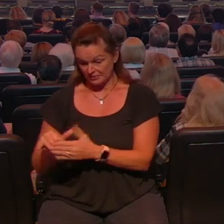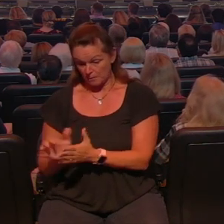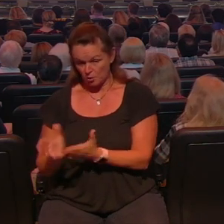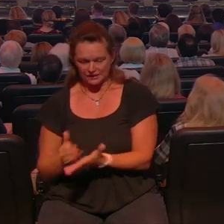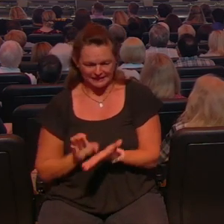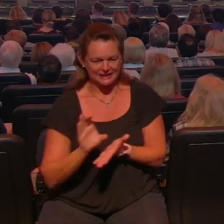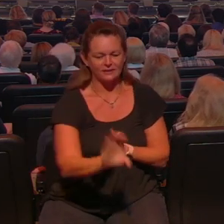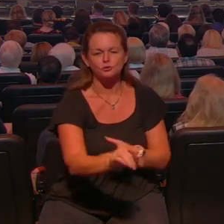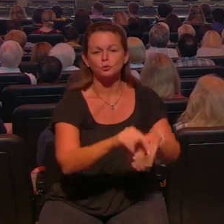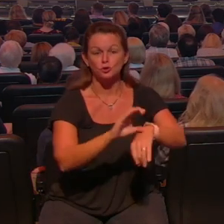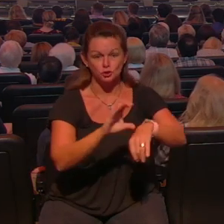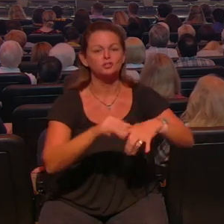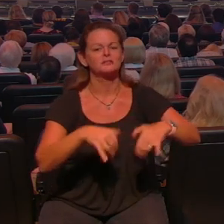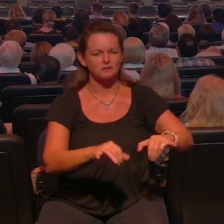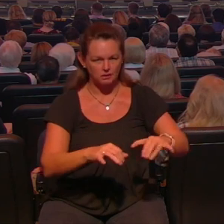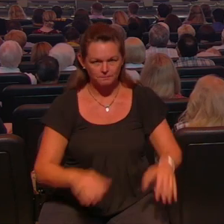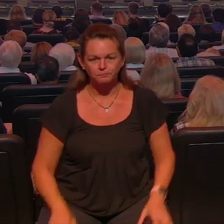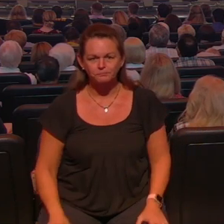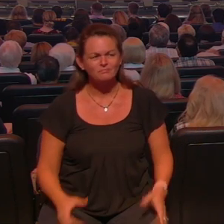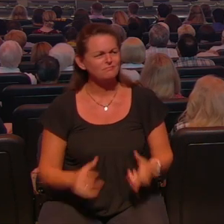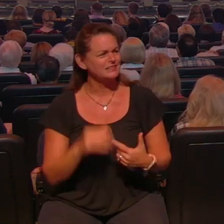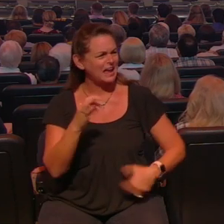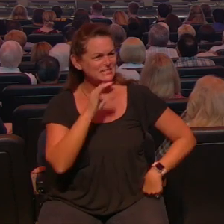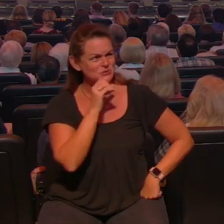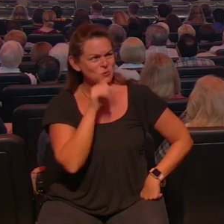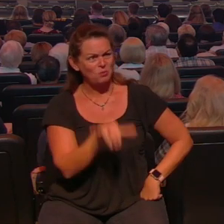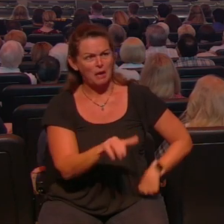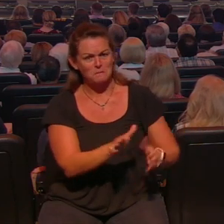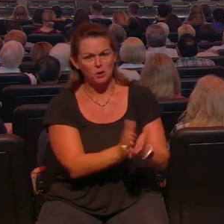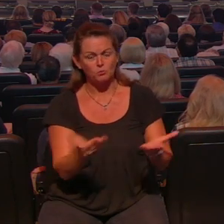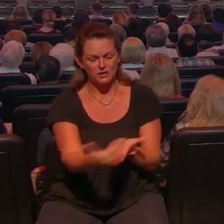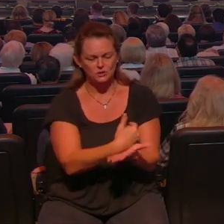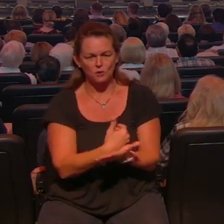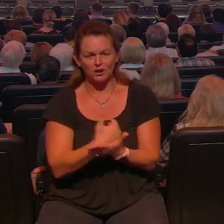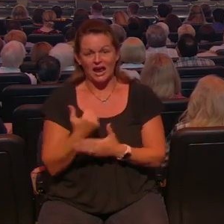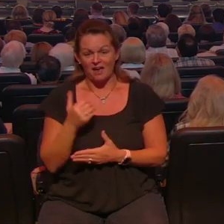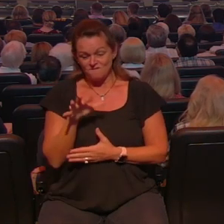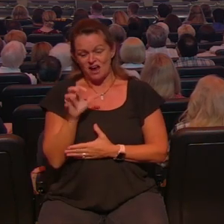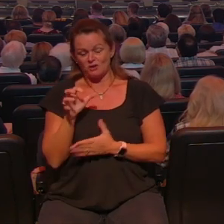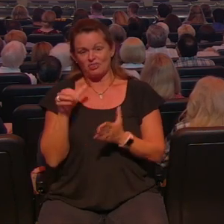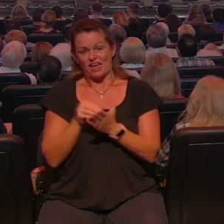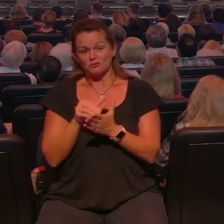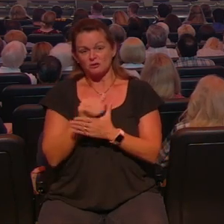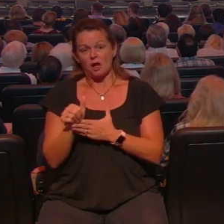still to this day it's uh you know around 19 years old brings in over a half a million dollars a year to the church